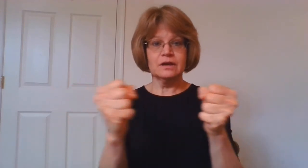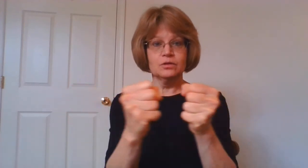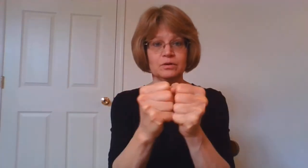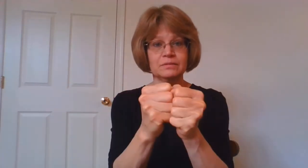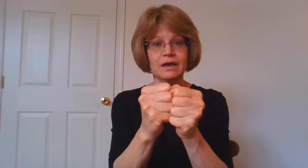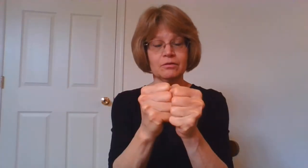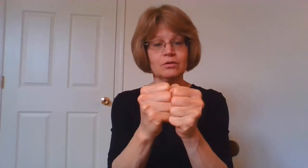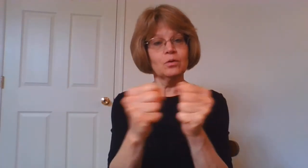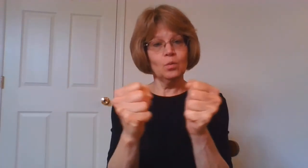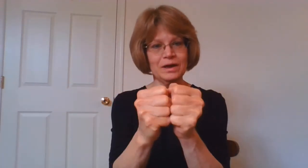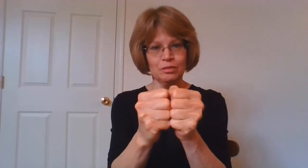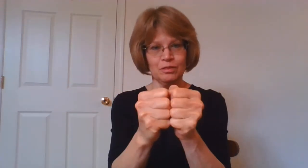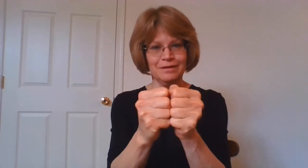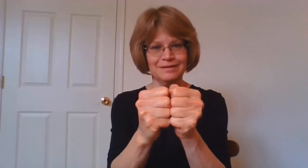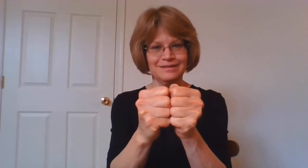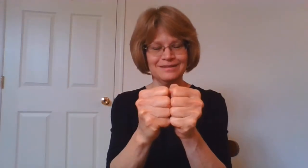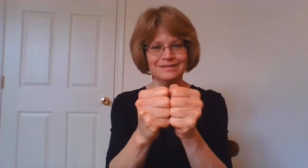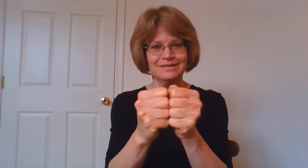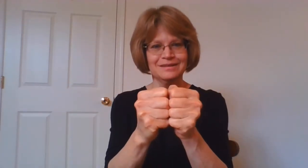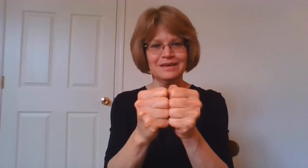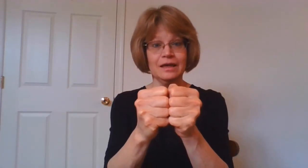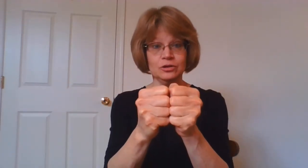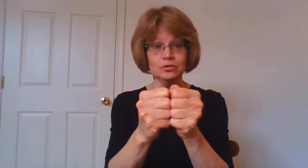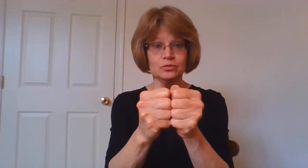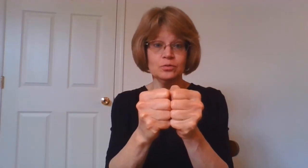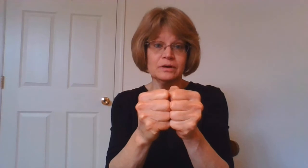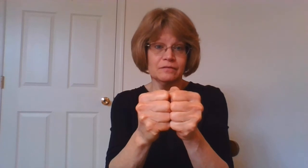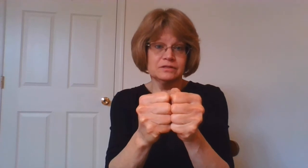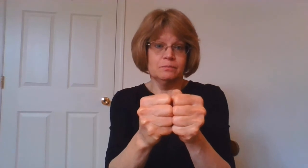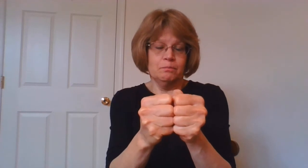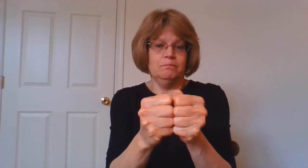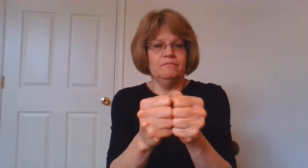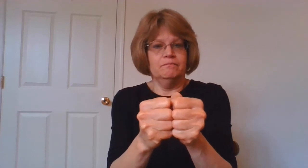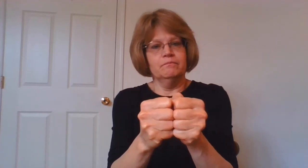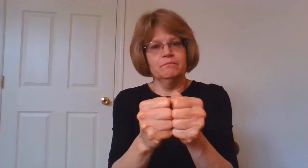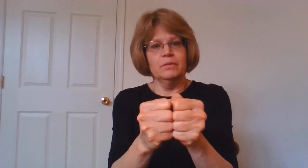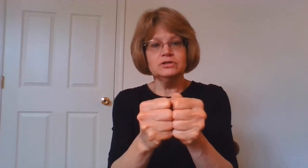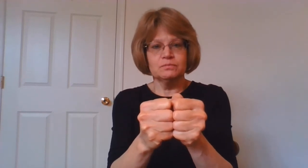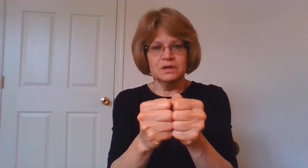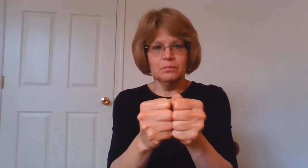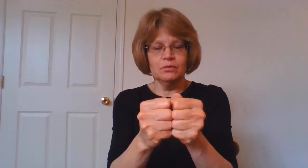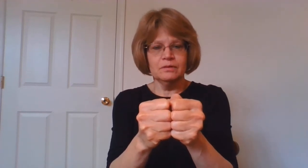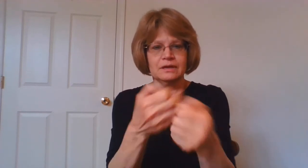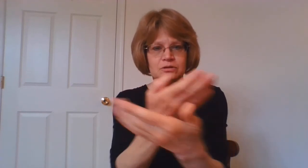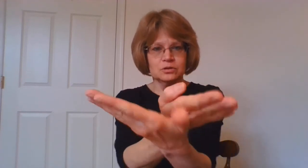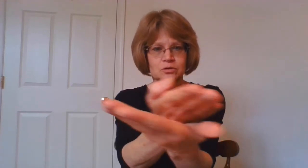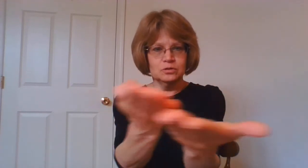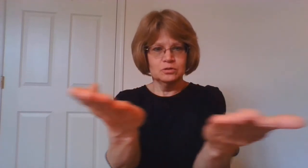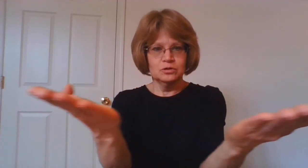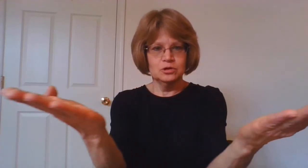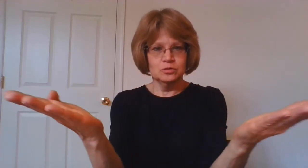and you put them together. With. And you, if it's a bunch of people is you.